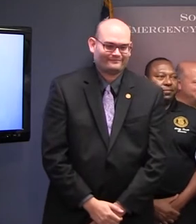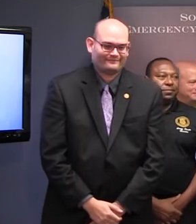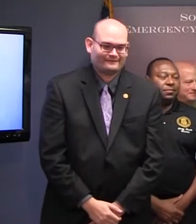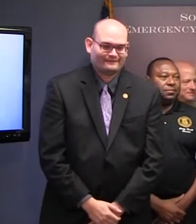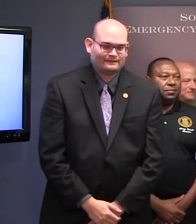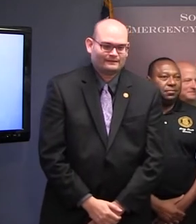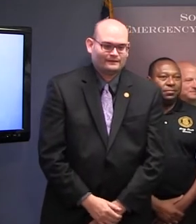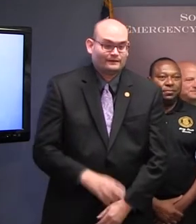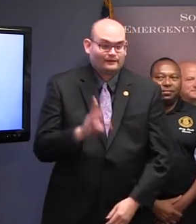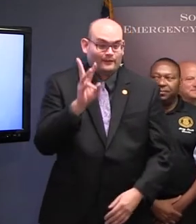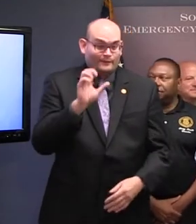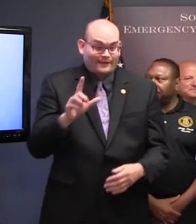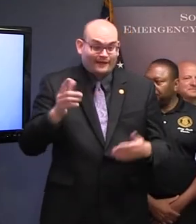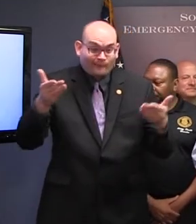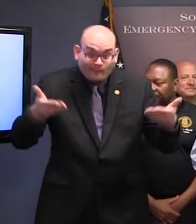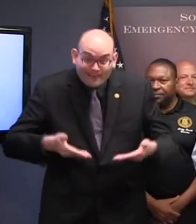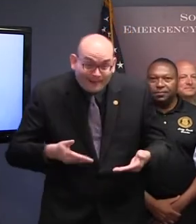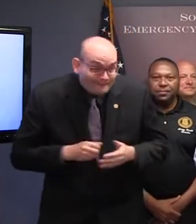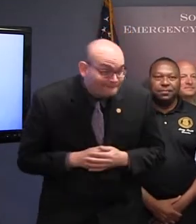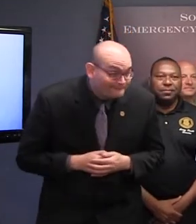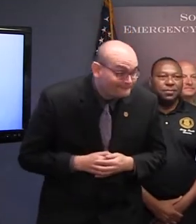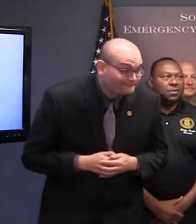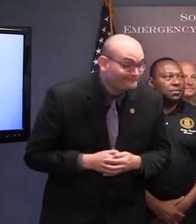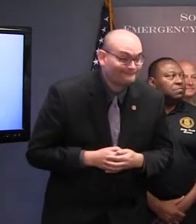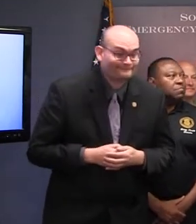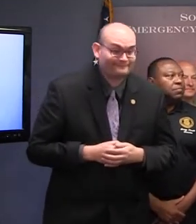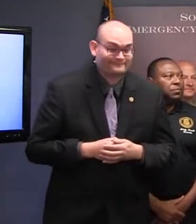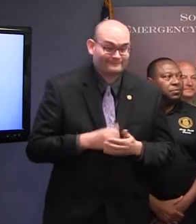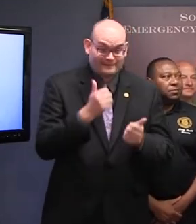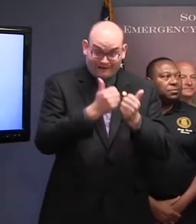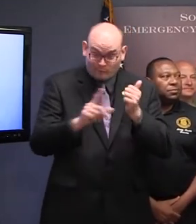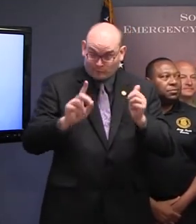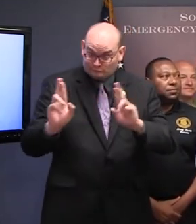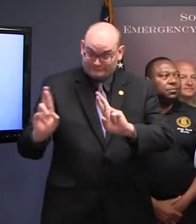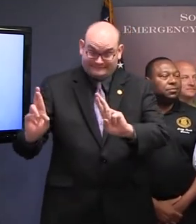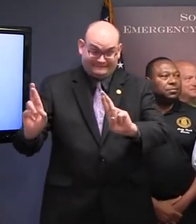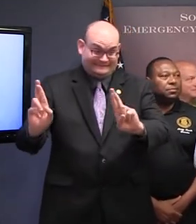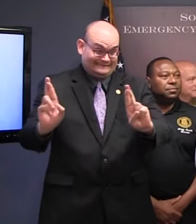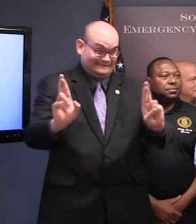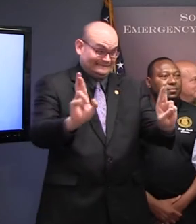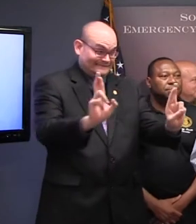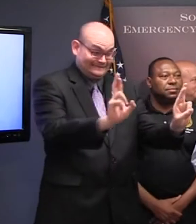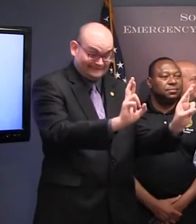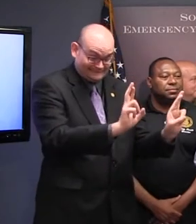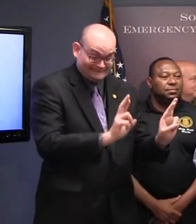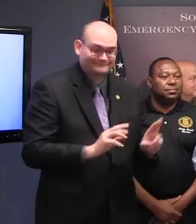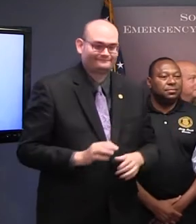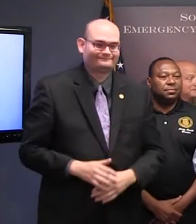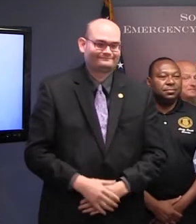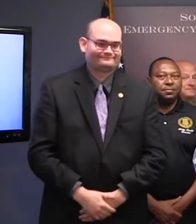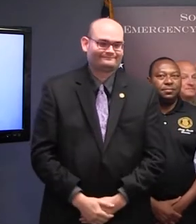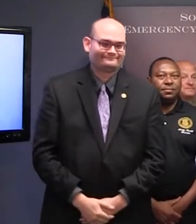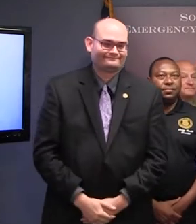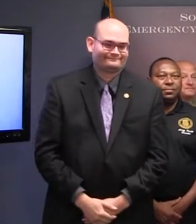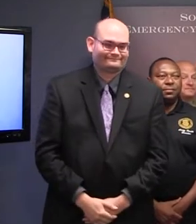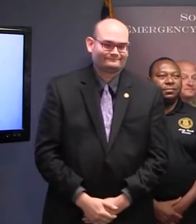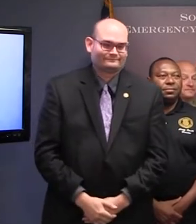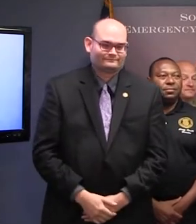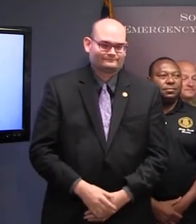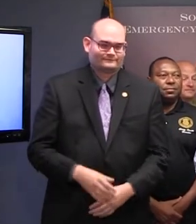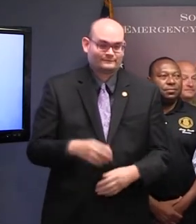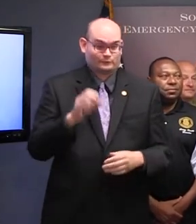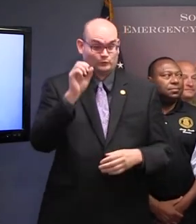Well, welcome. Is everybody ready? Everybody turned on? Well, y'all, this is